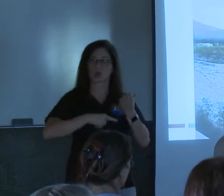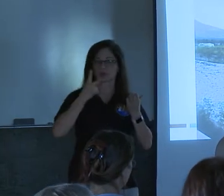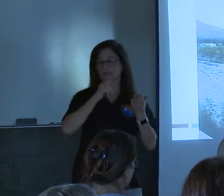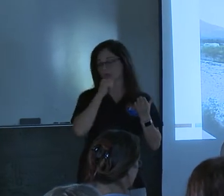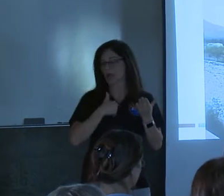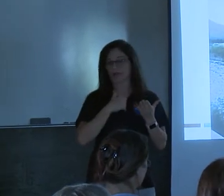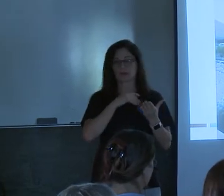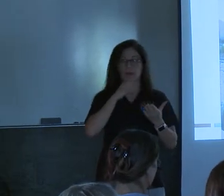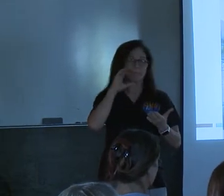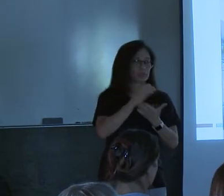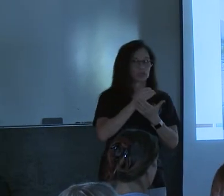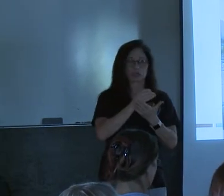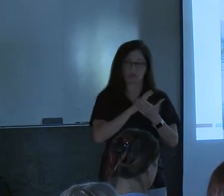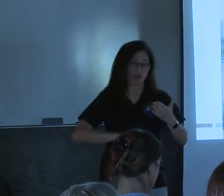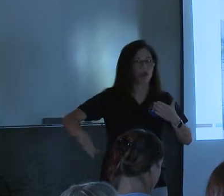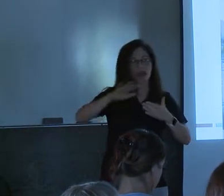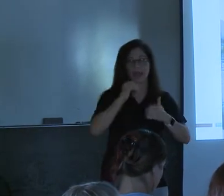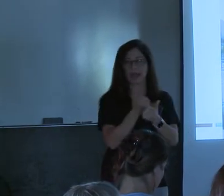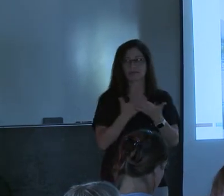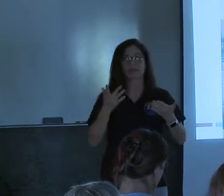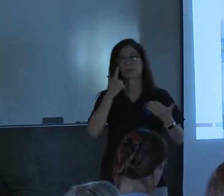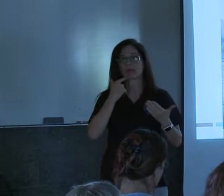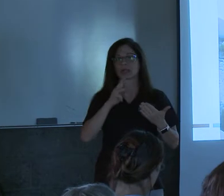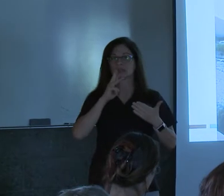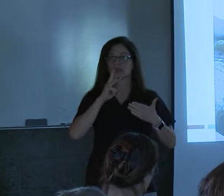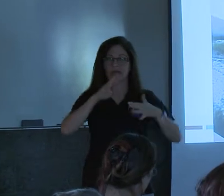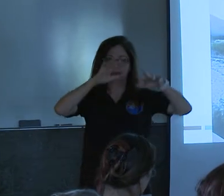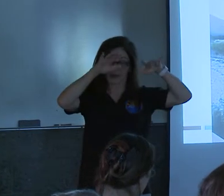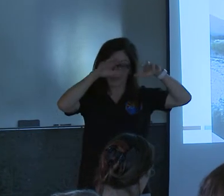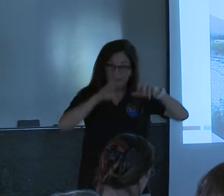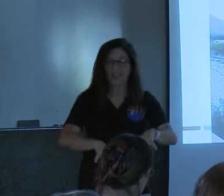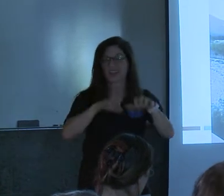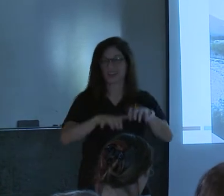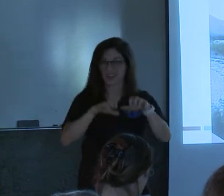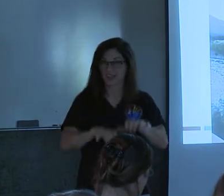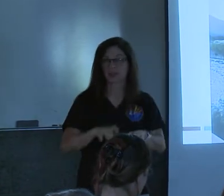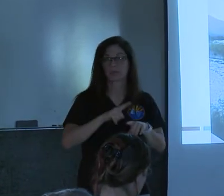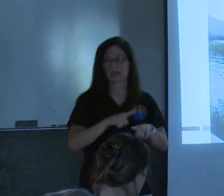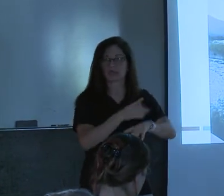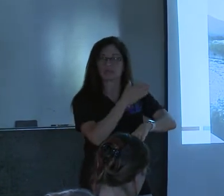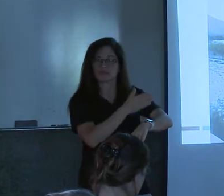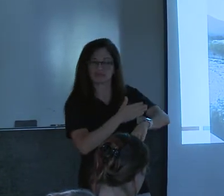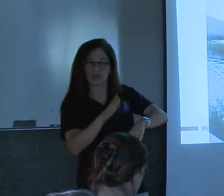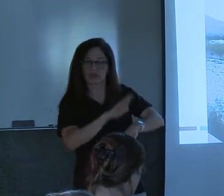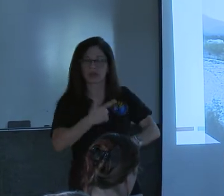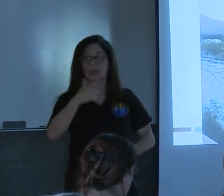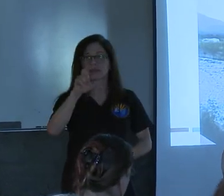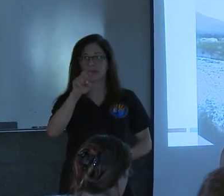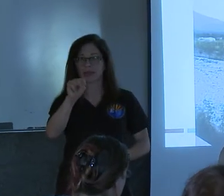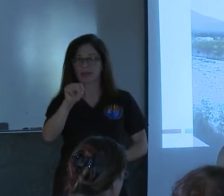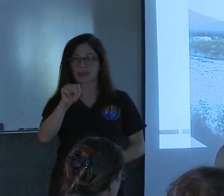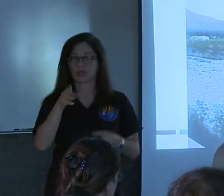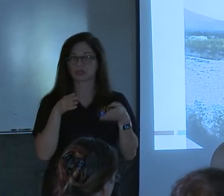pictures of everywhere because the rainfall was coming down. This is part way down around Glen Street